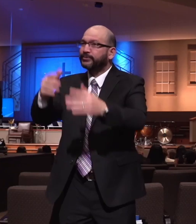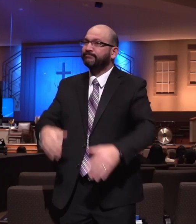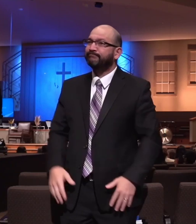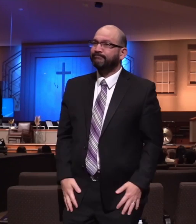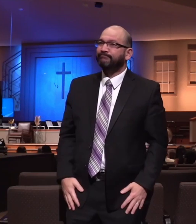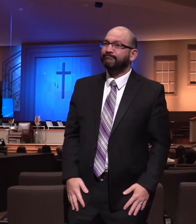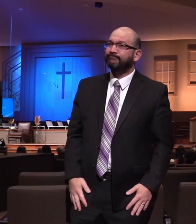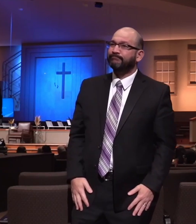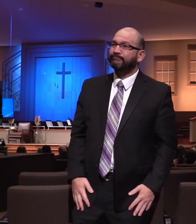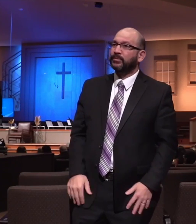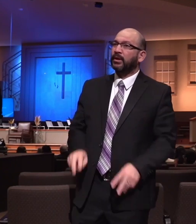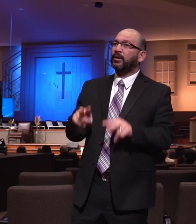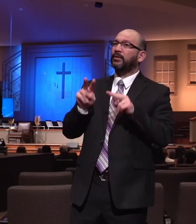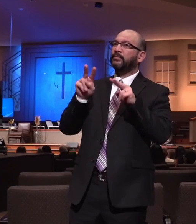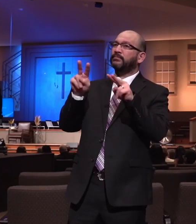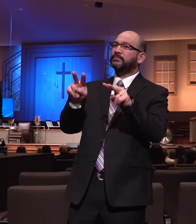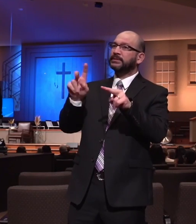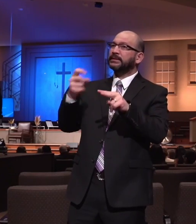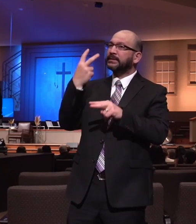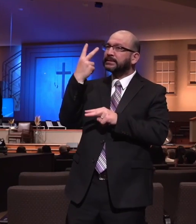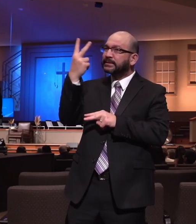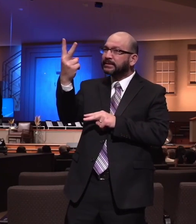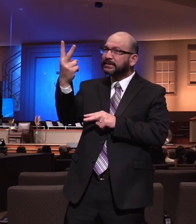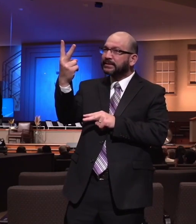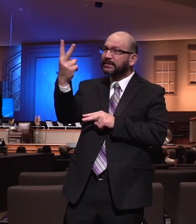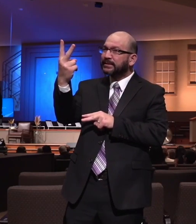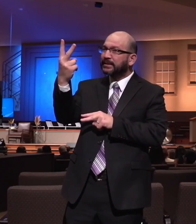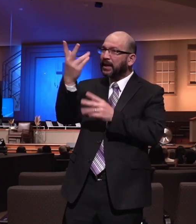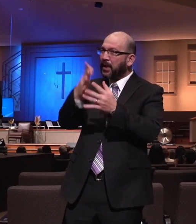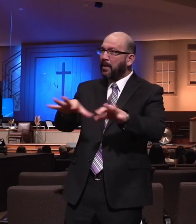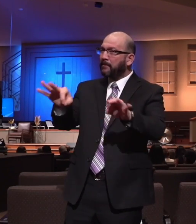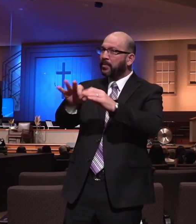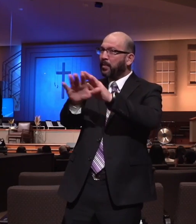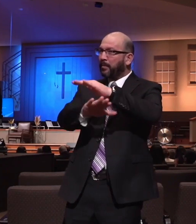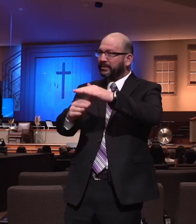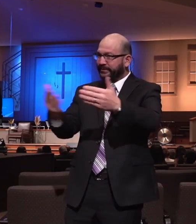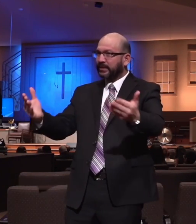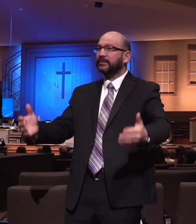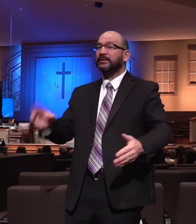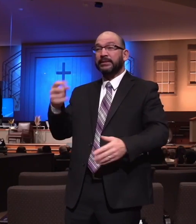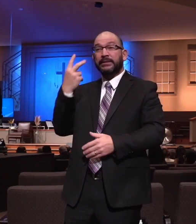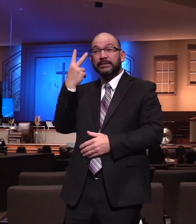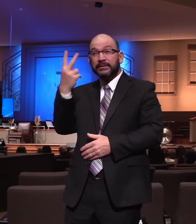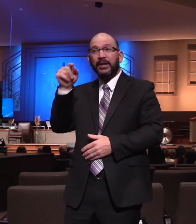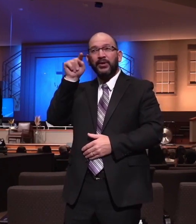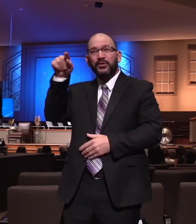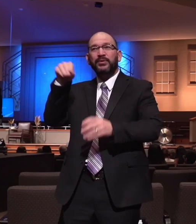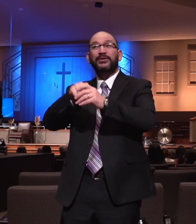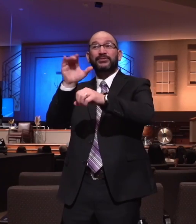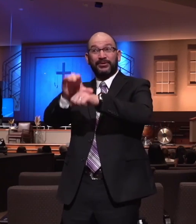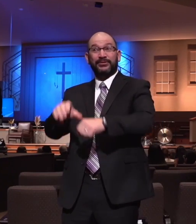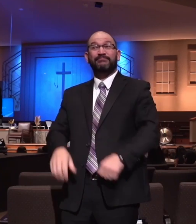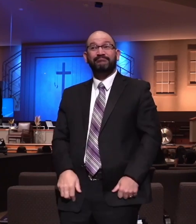with you, need to see some very important basic things. They need to see you in church and enjoying it.